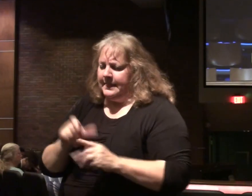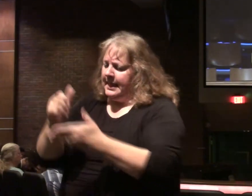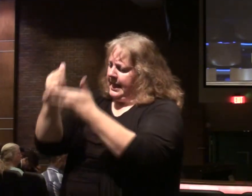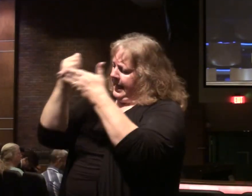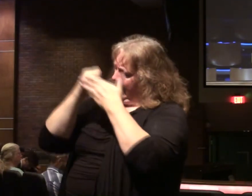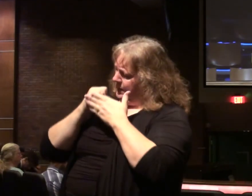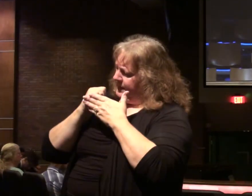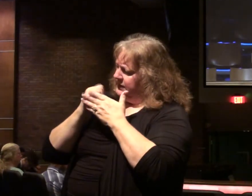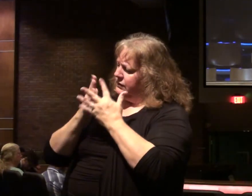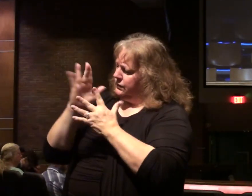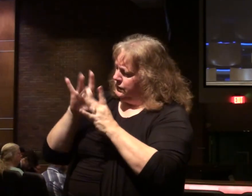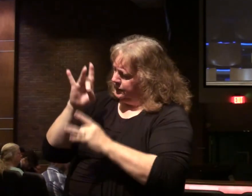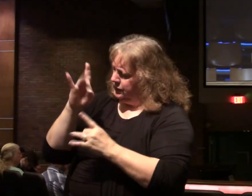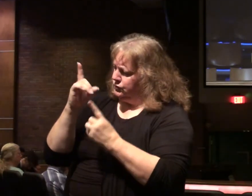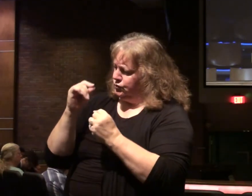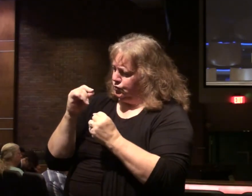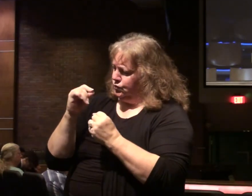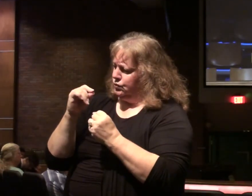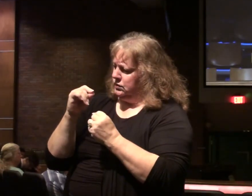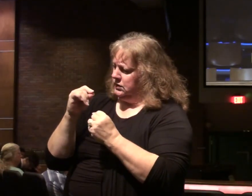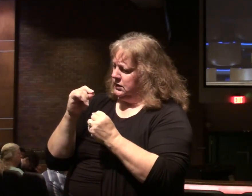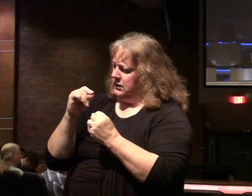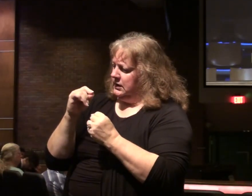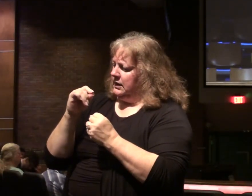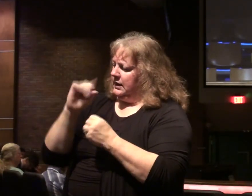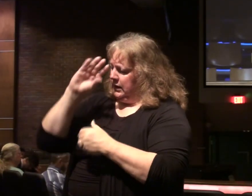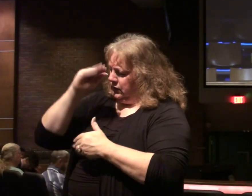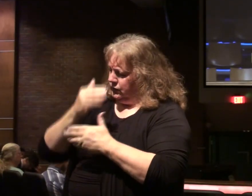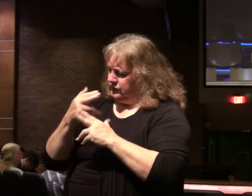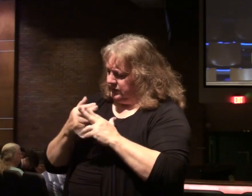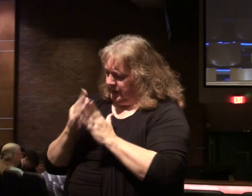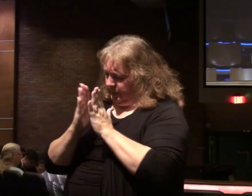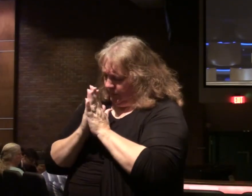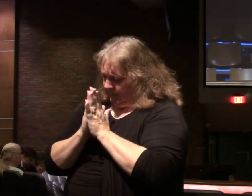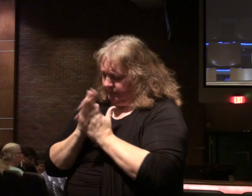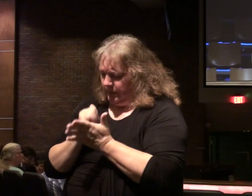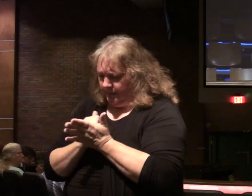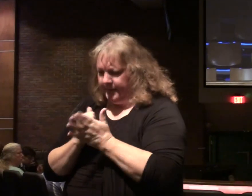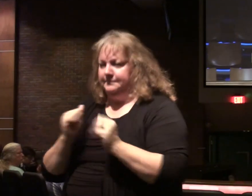help us by your spirit to do these things. In your son, we pray. Amen.